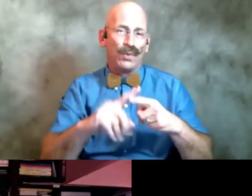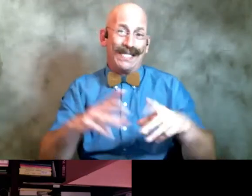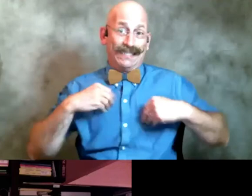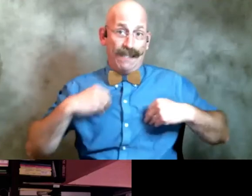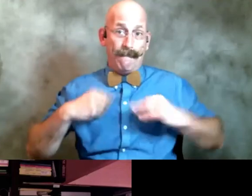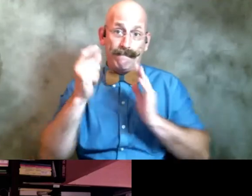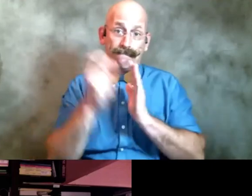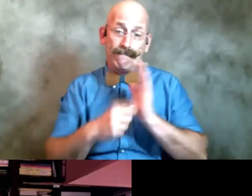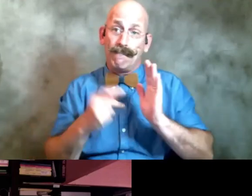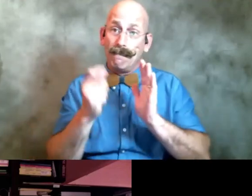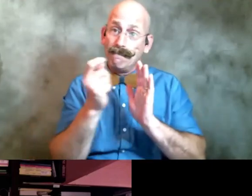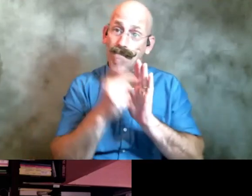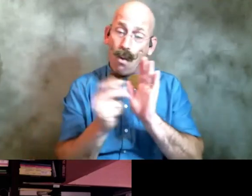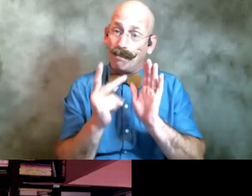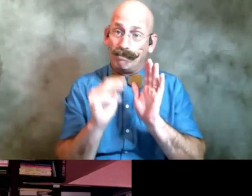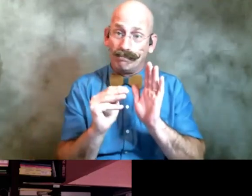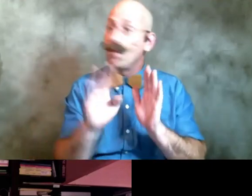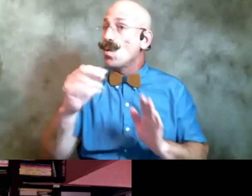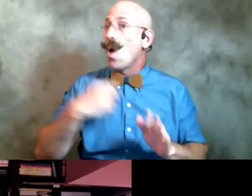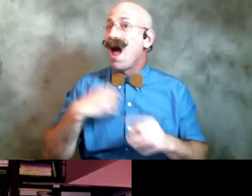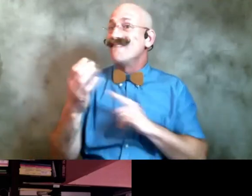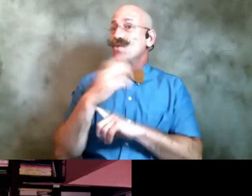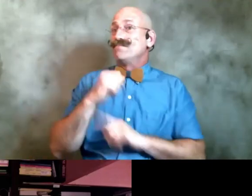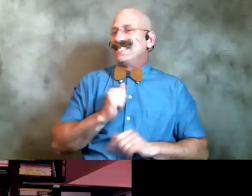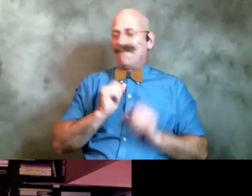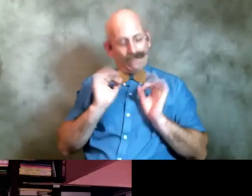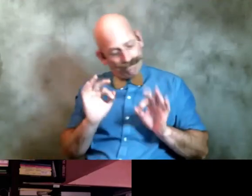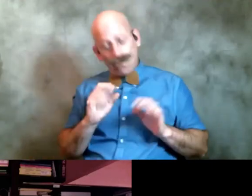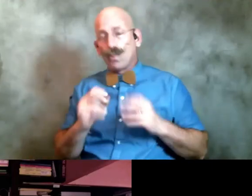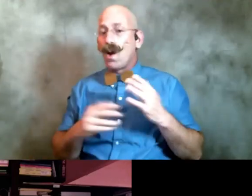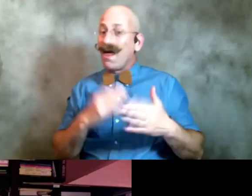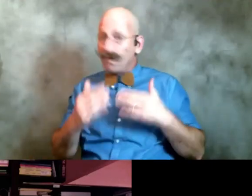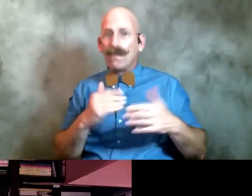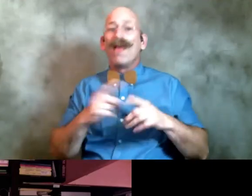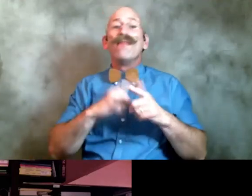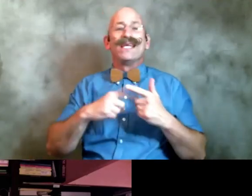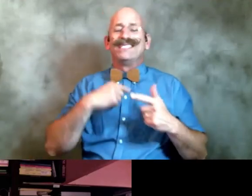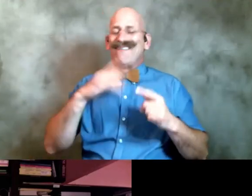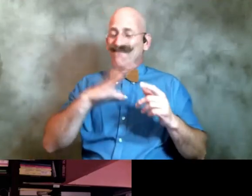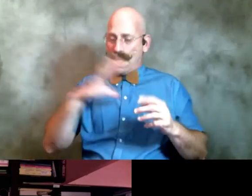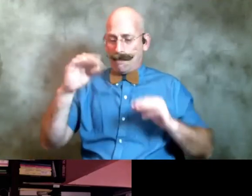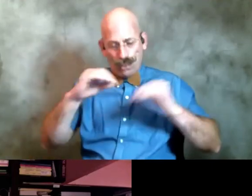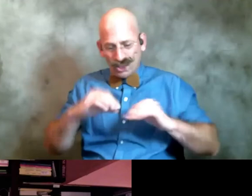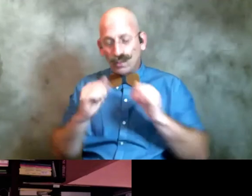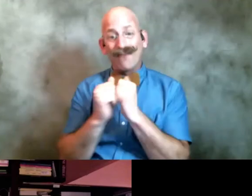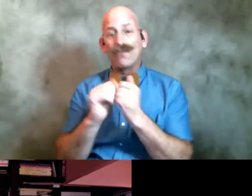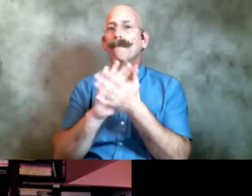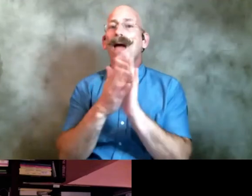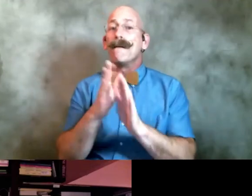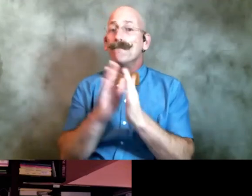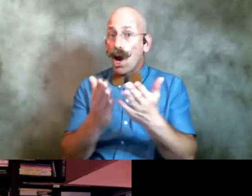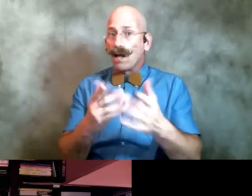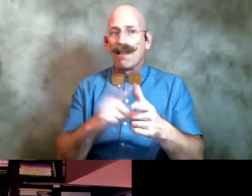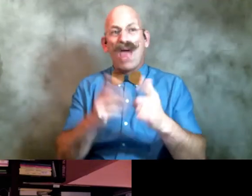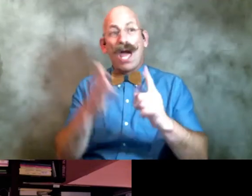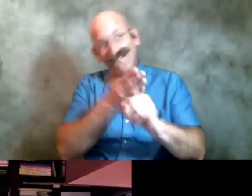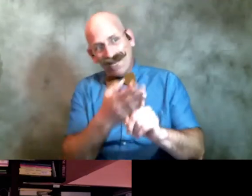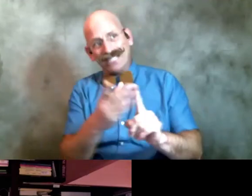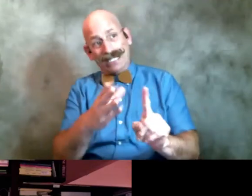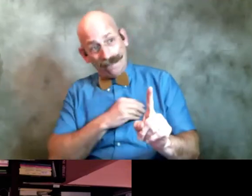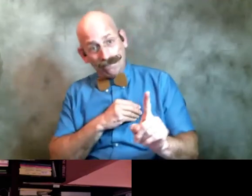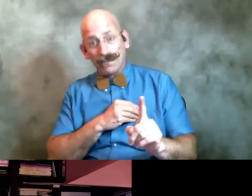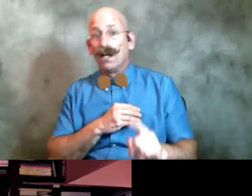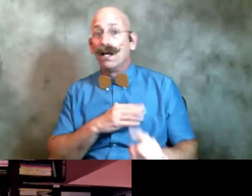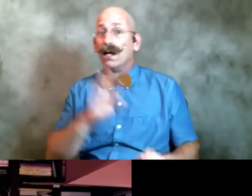did that i forced myself and then i said okay i gotta put this together and make a book and i gotta get someone to accept the book so by my